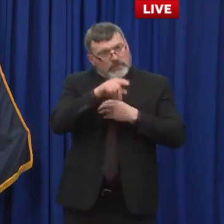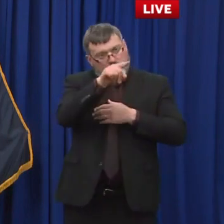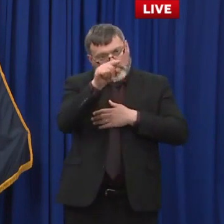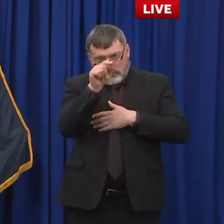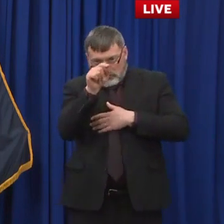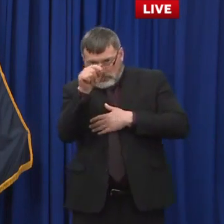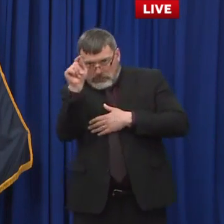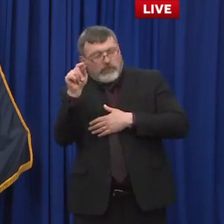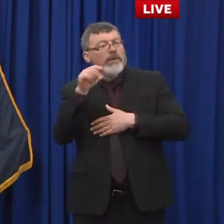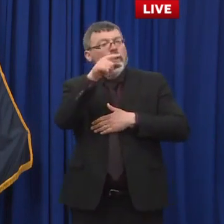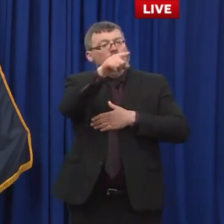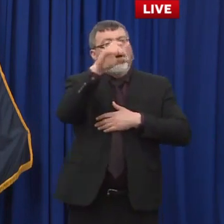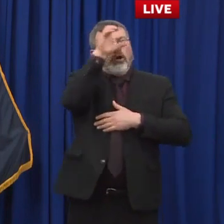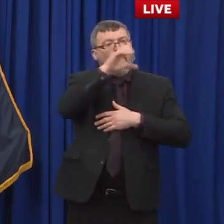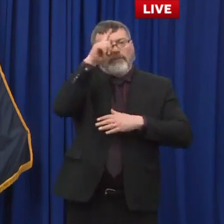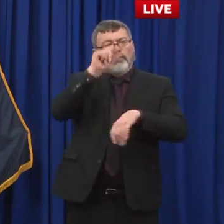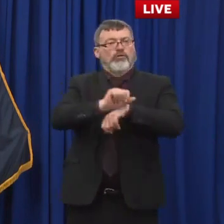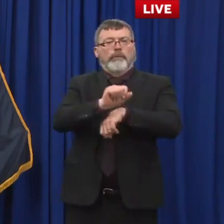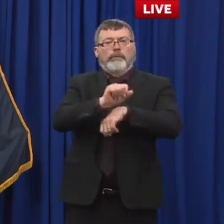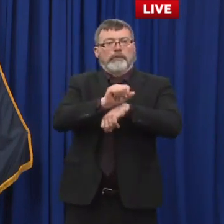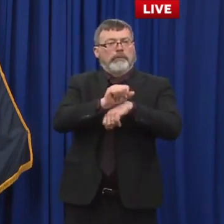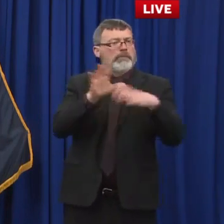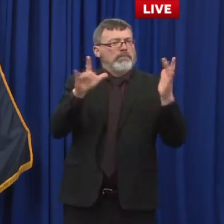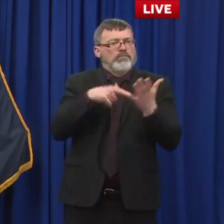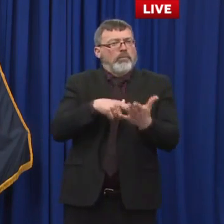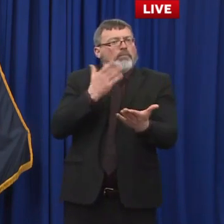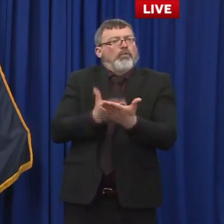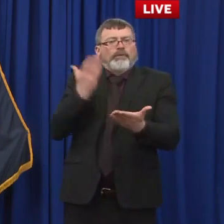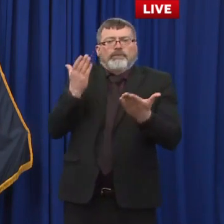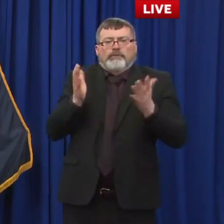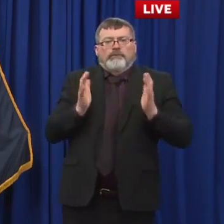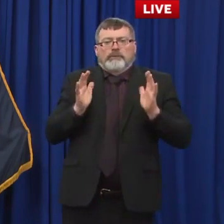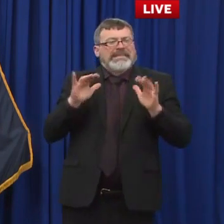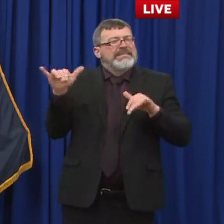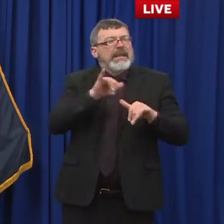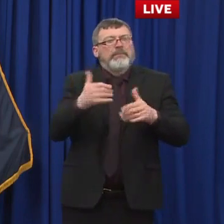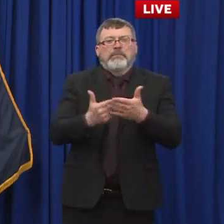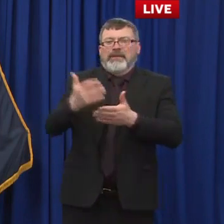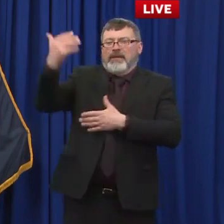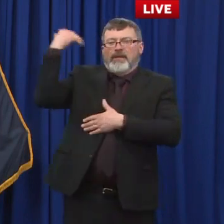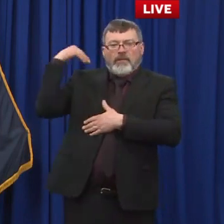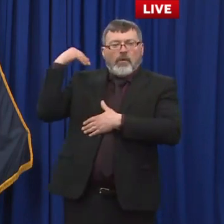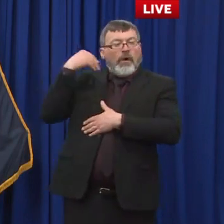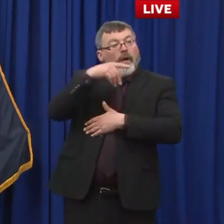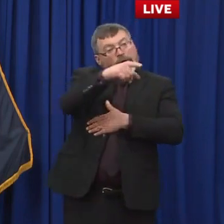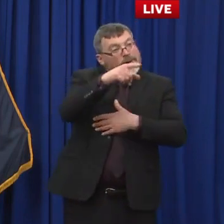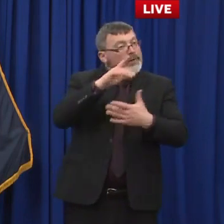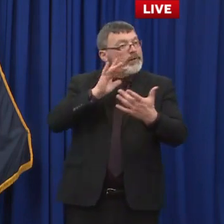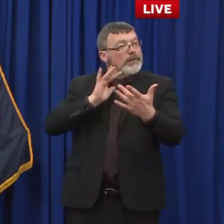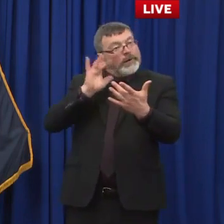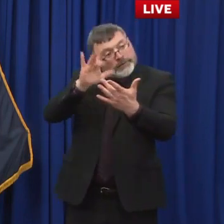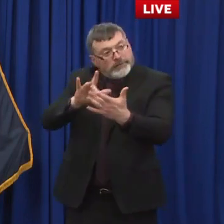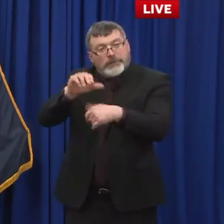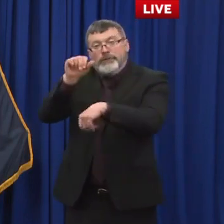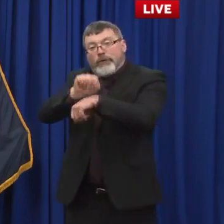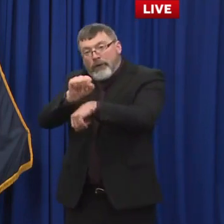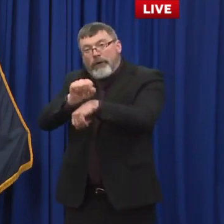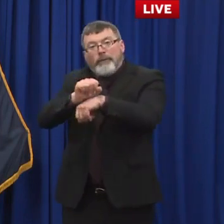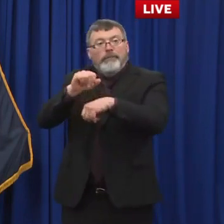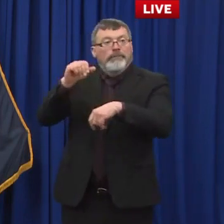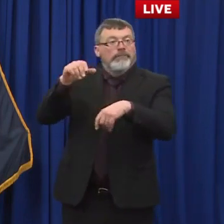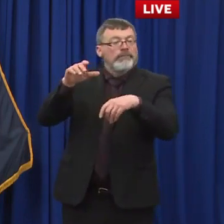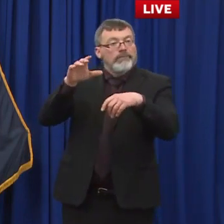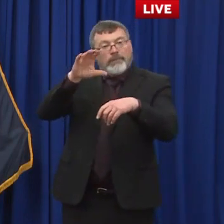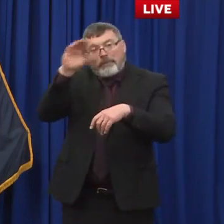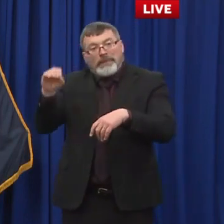more normalized system. There are tens of thousands of high paying jobs across the state available today. It's just an awesome opportunity.